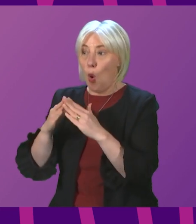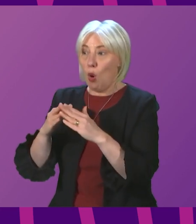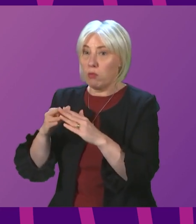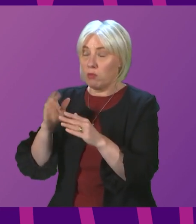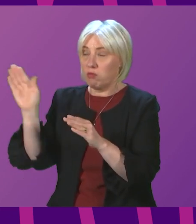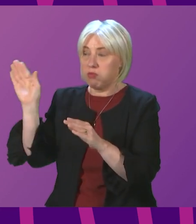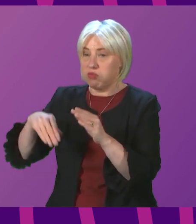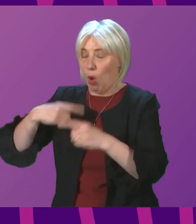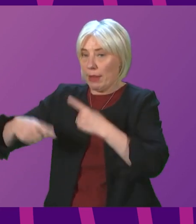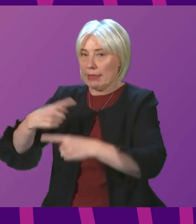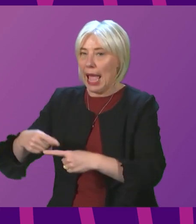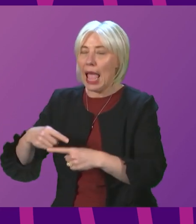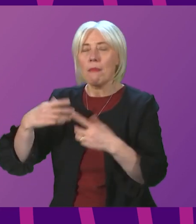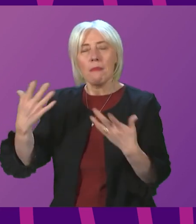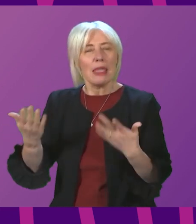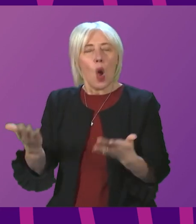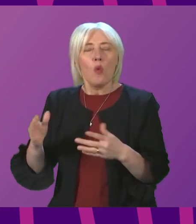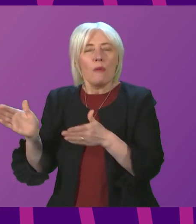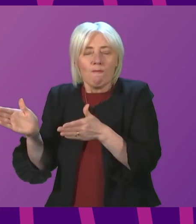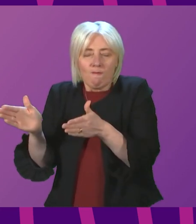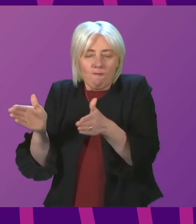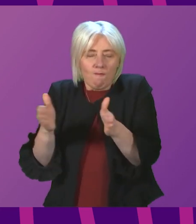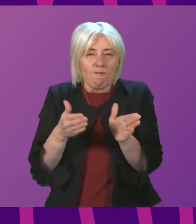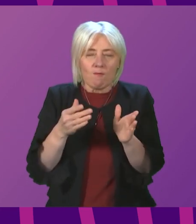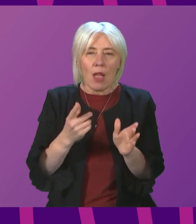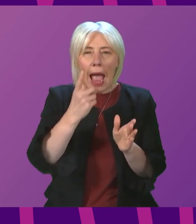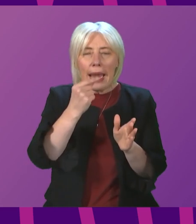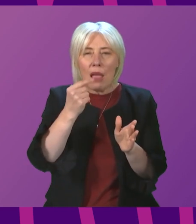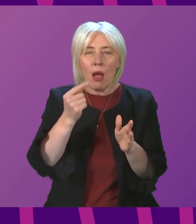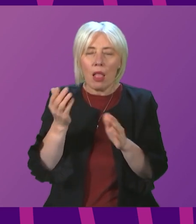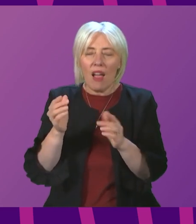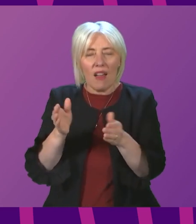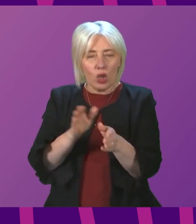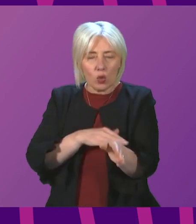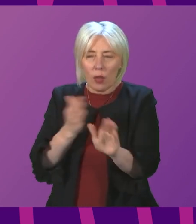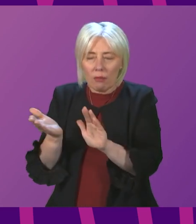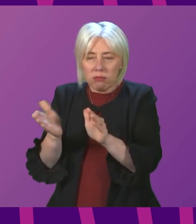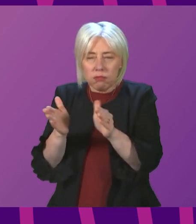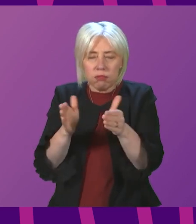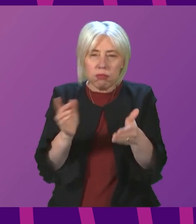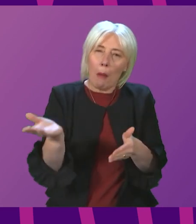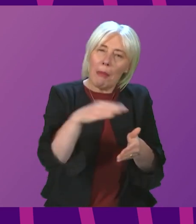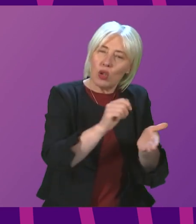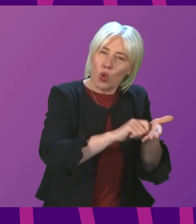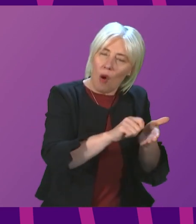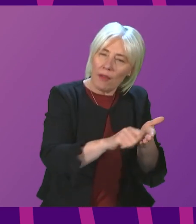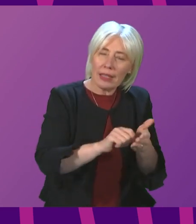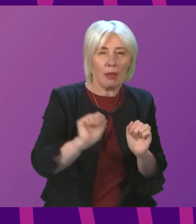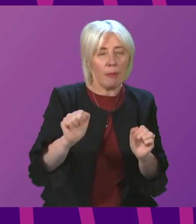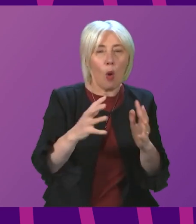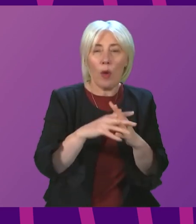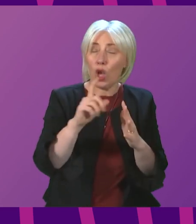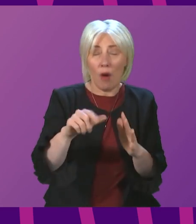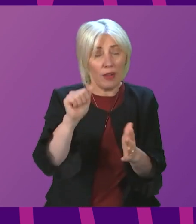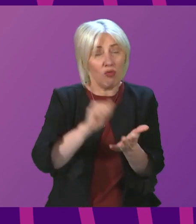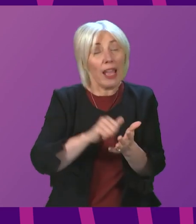to something that is much more about enabling a phased return to the office. But Willie Coffey is right to say that I think all businesses,